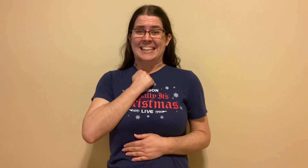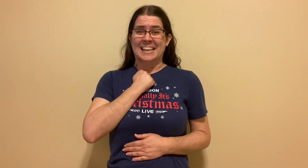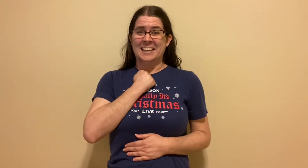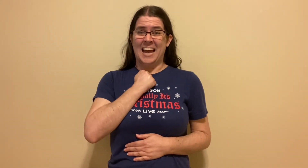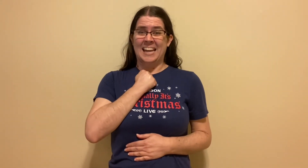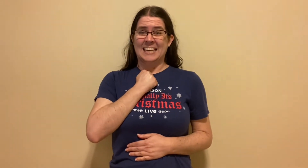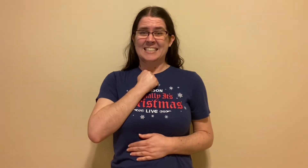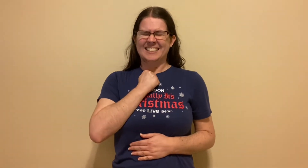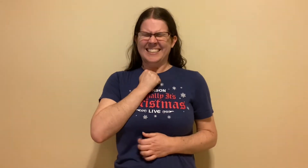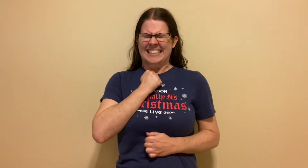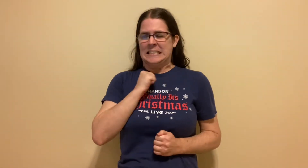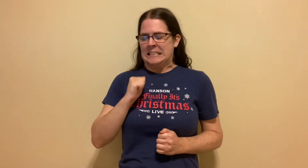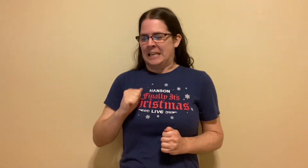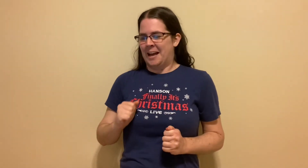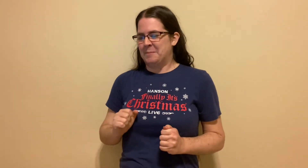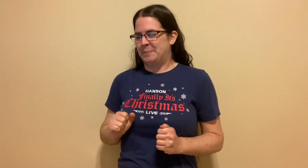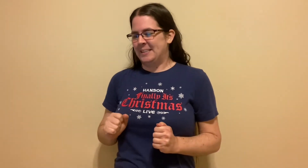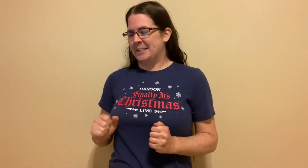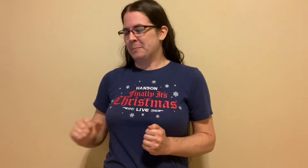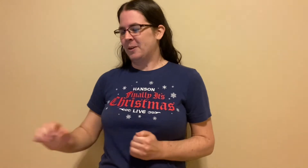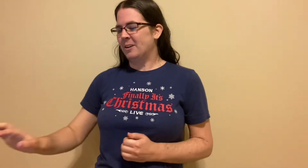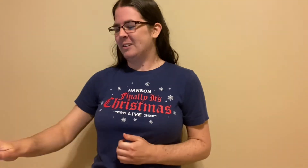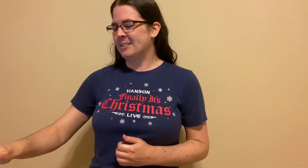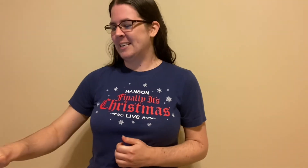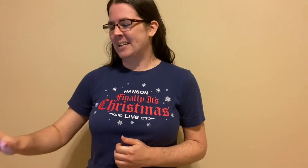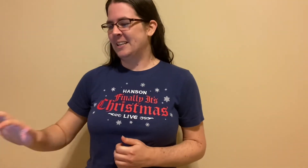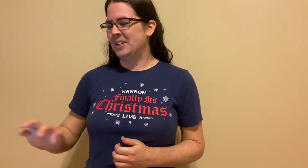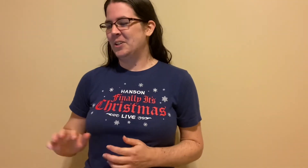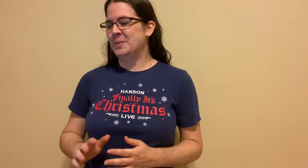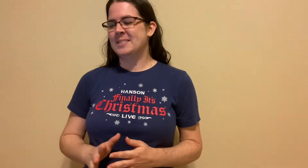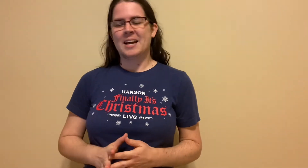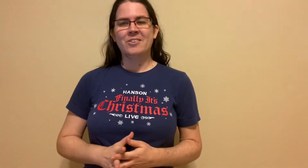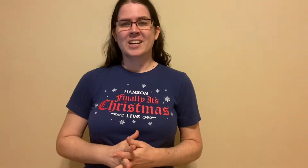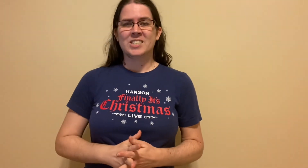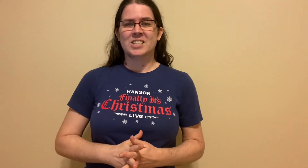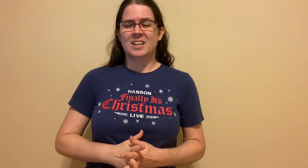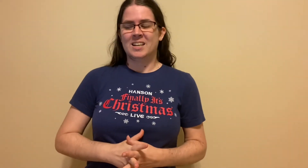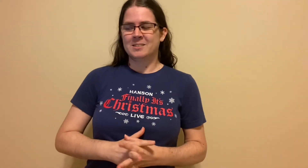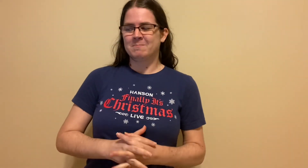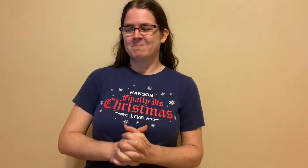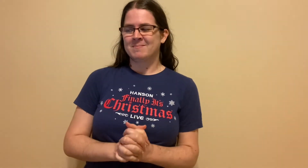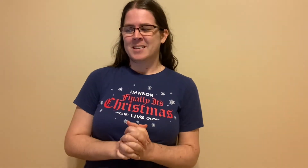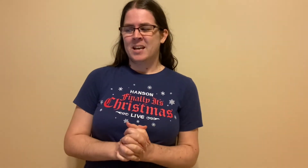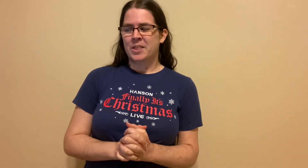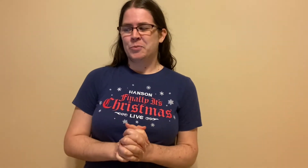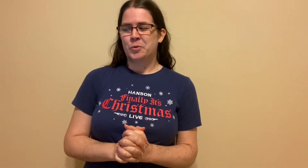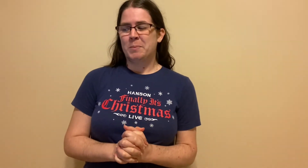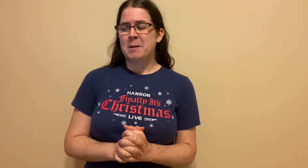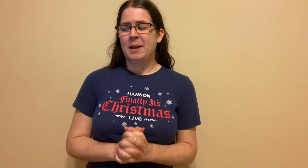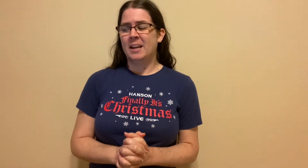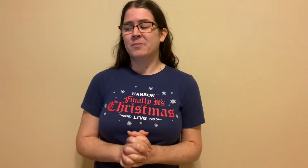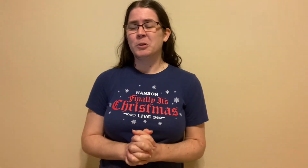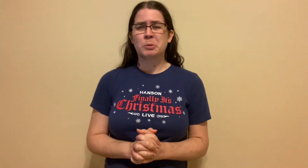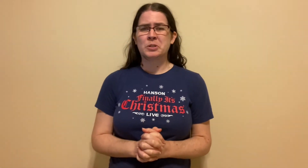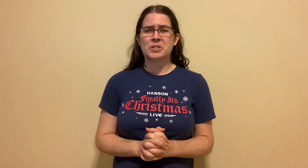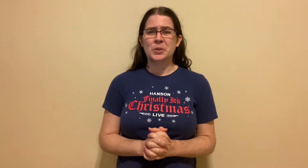I like it I'm being pulled in a new direction through my painful pursuit